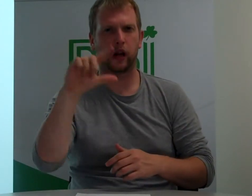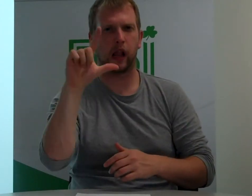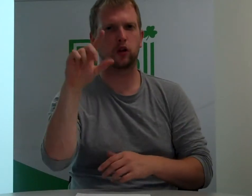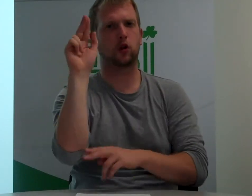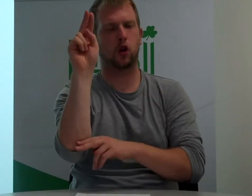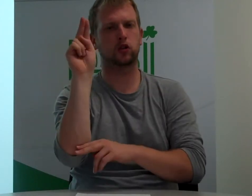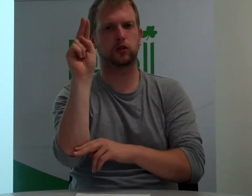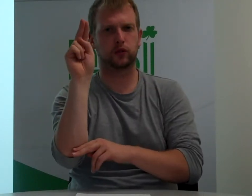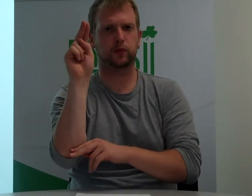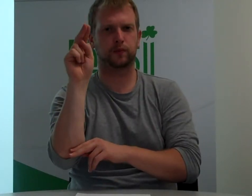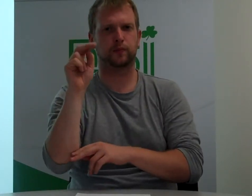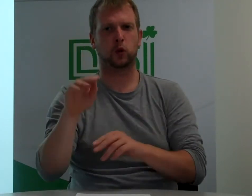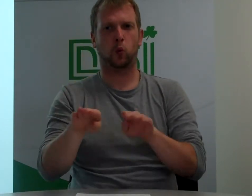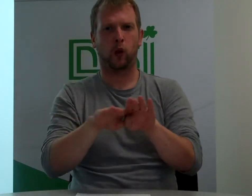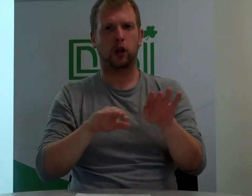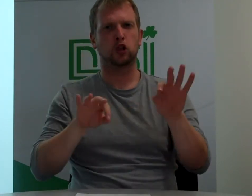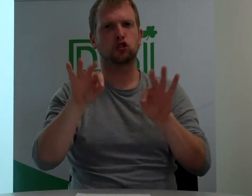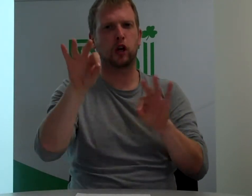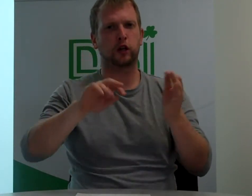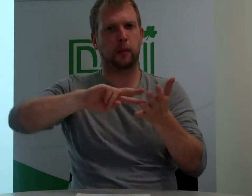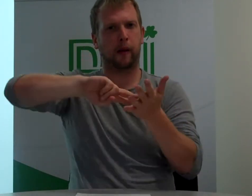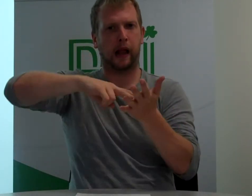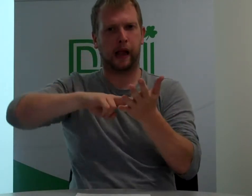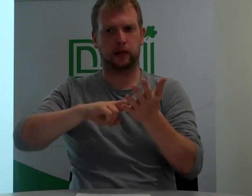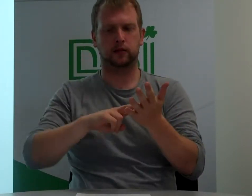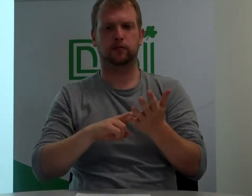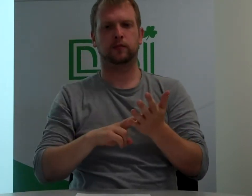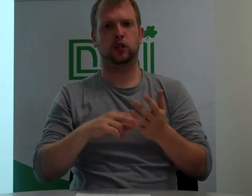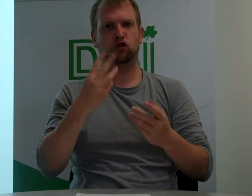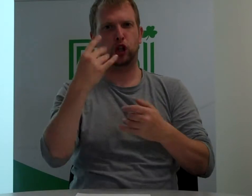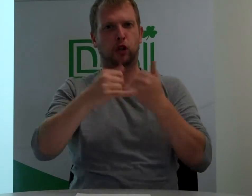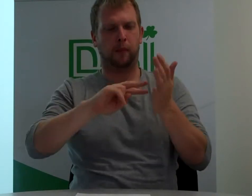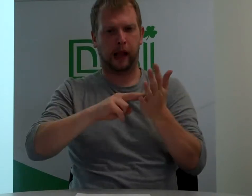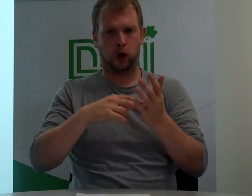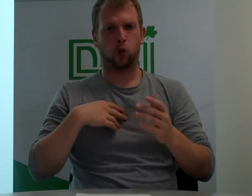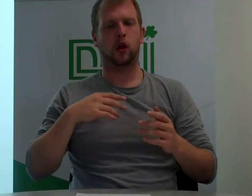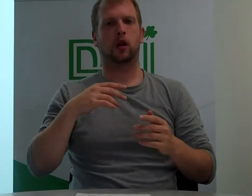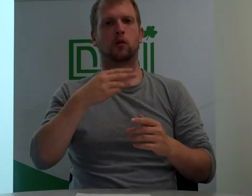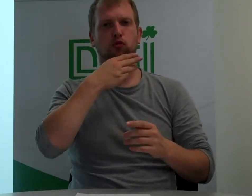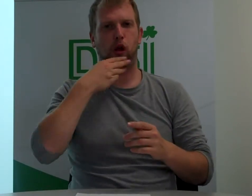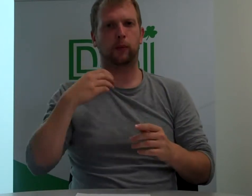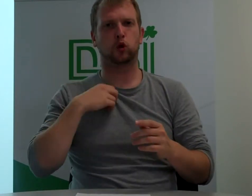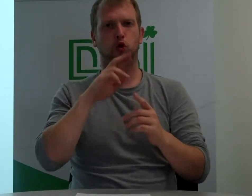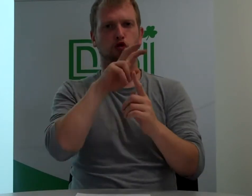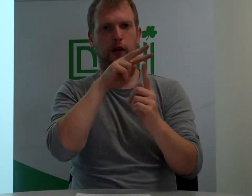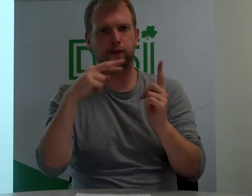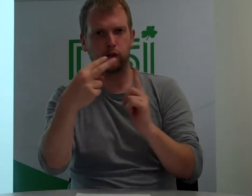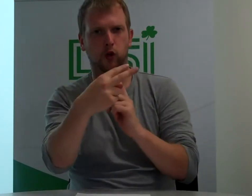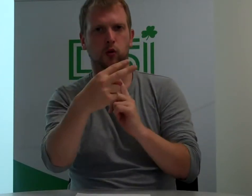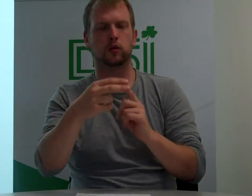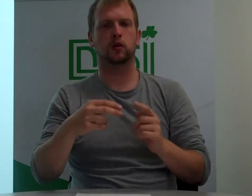and I don't know, that's a problem. It's a problem to be here,